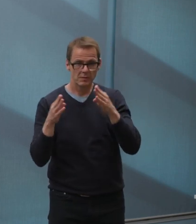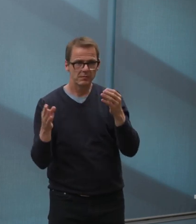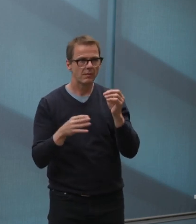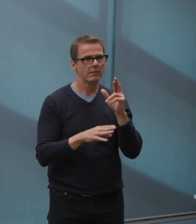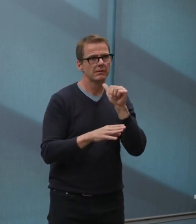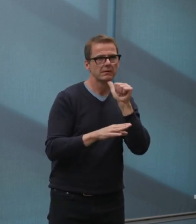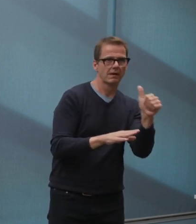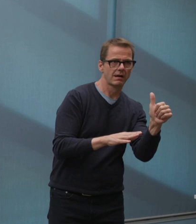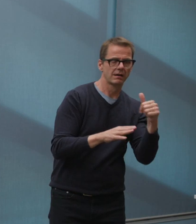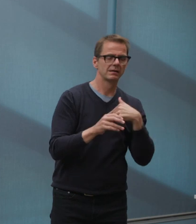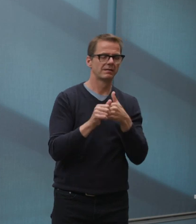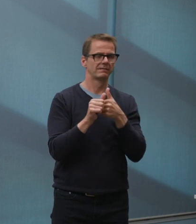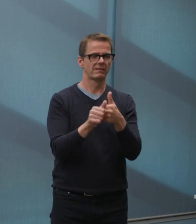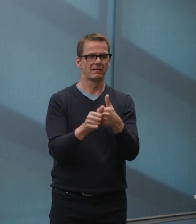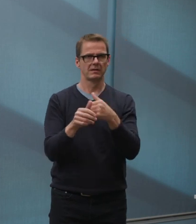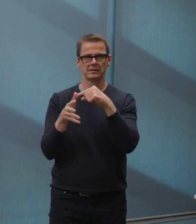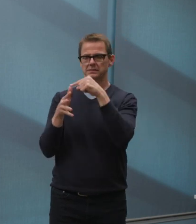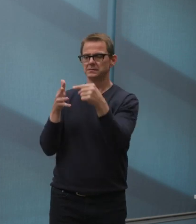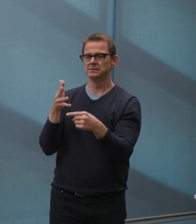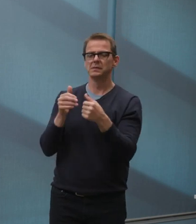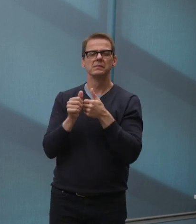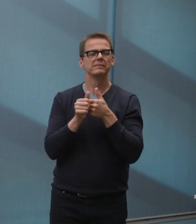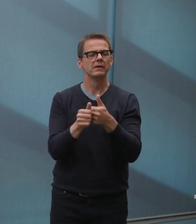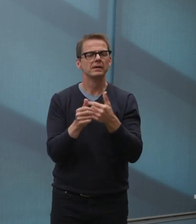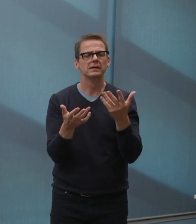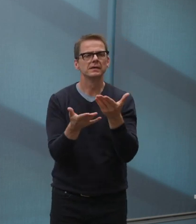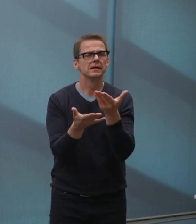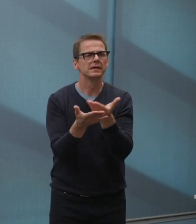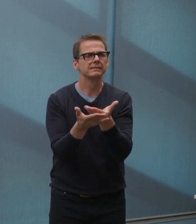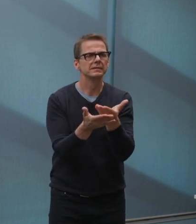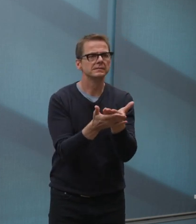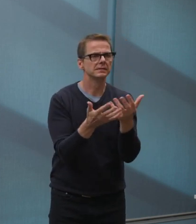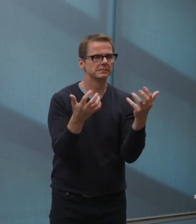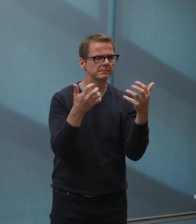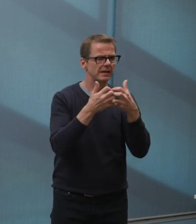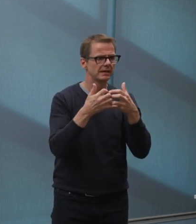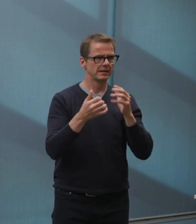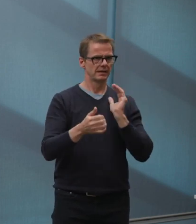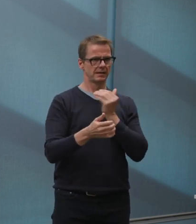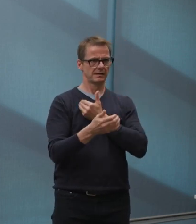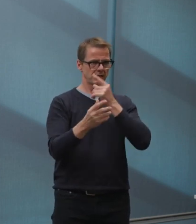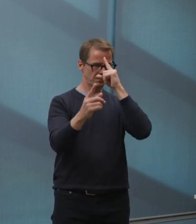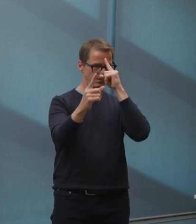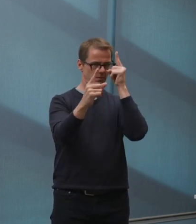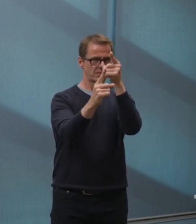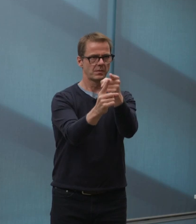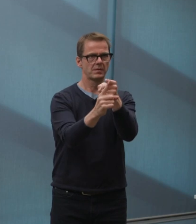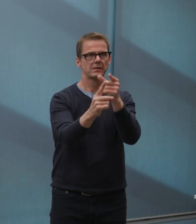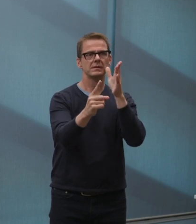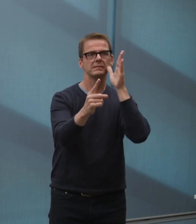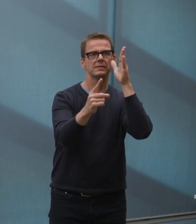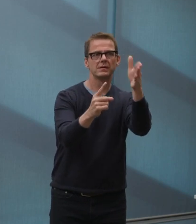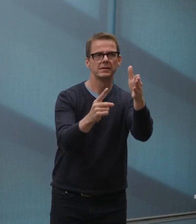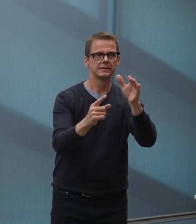strategically informed so that we are aligned with the provincial strategy and with the best public health information.